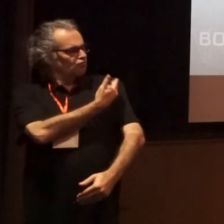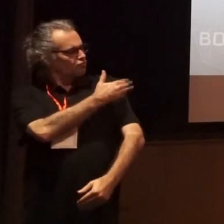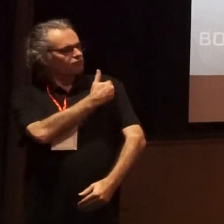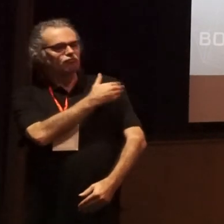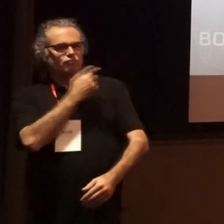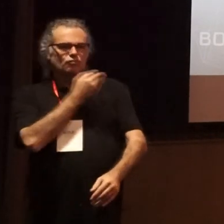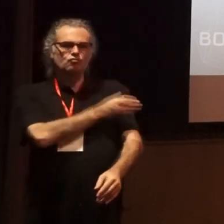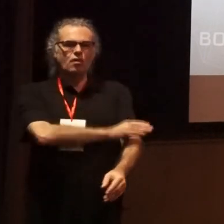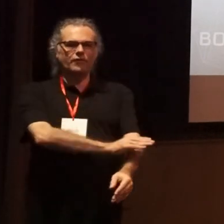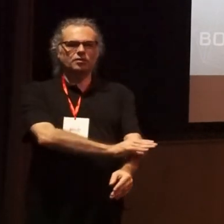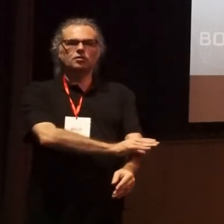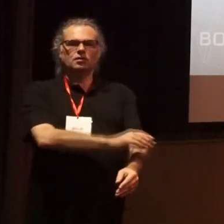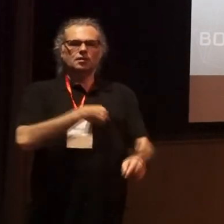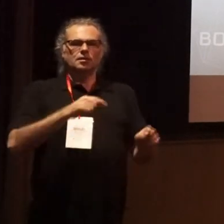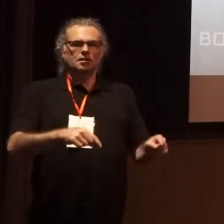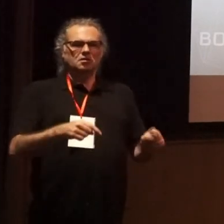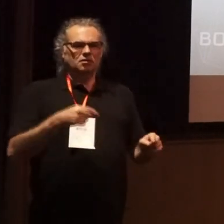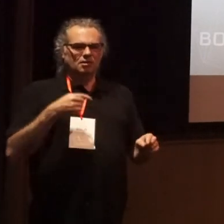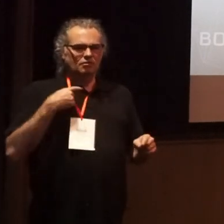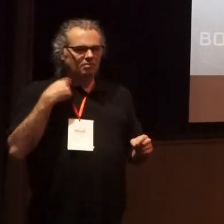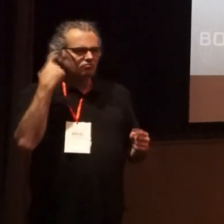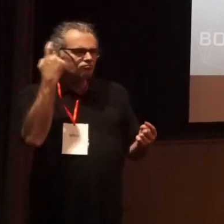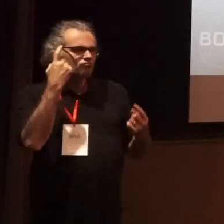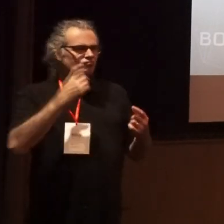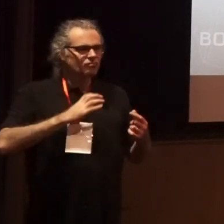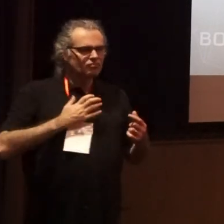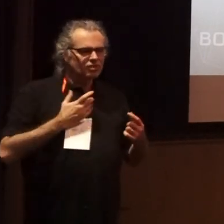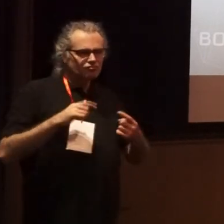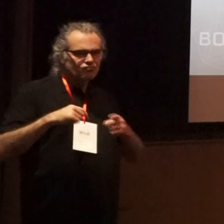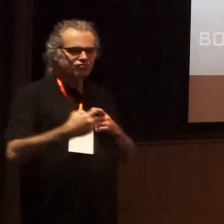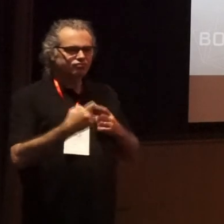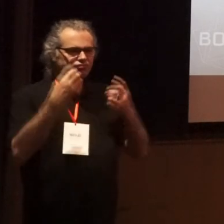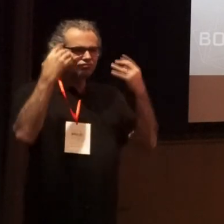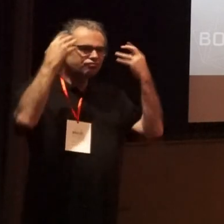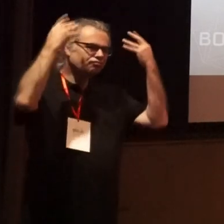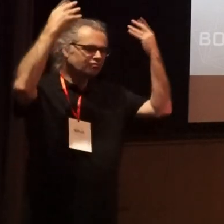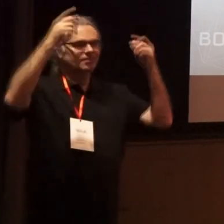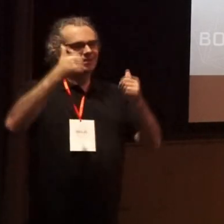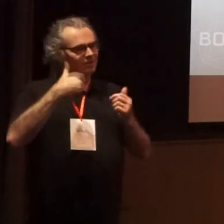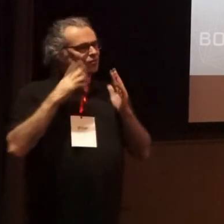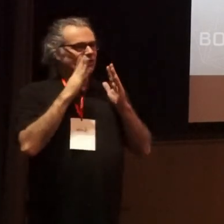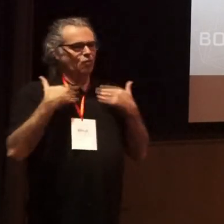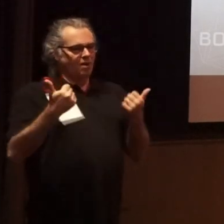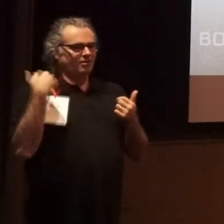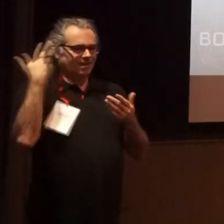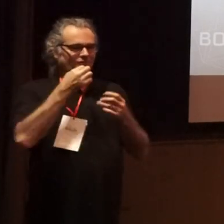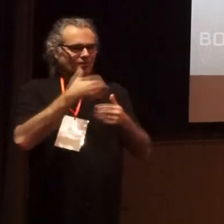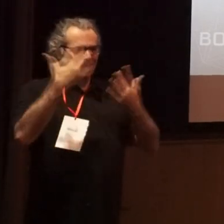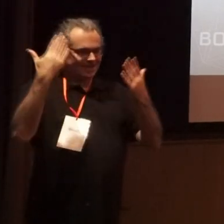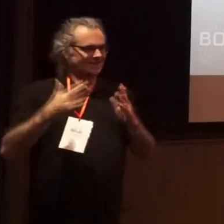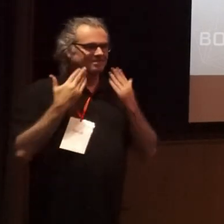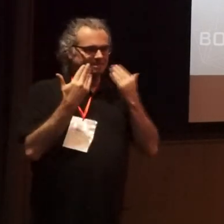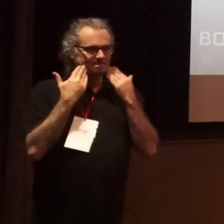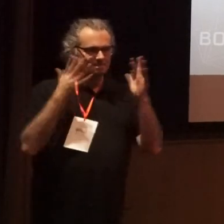be delighting challenging and inspiring everyone of you I wish you all the best for the next couple of days Thank you very much Thank